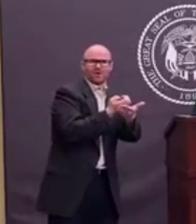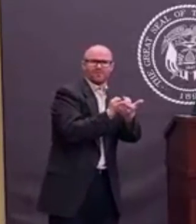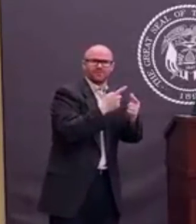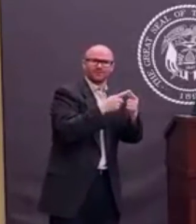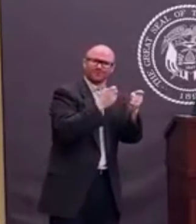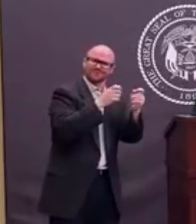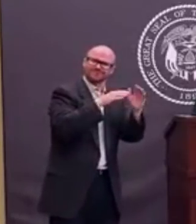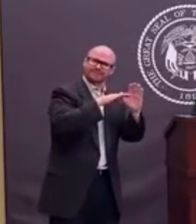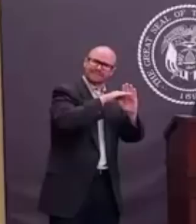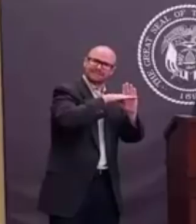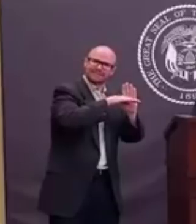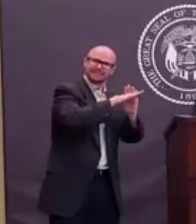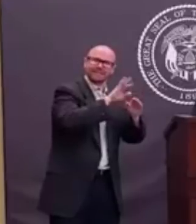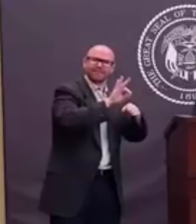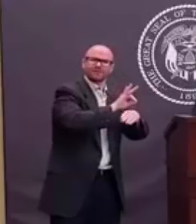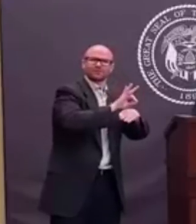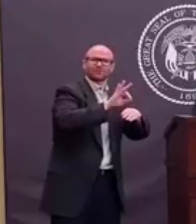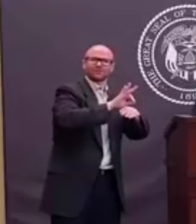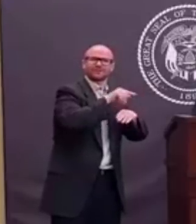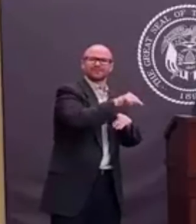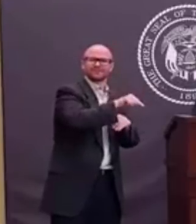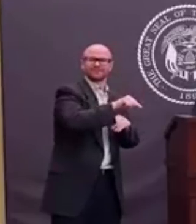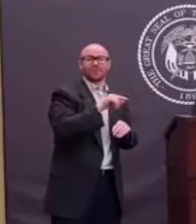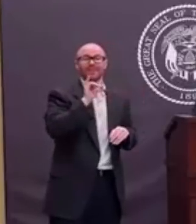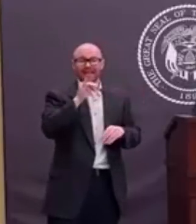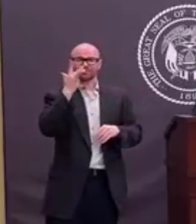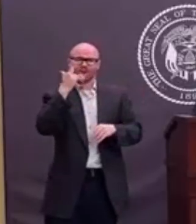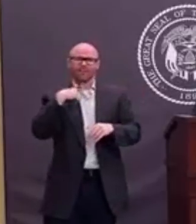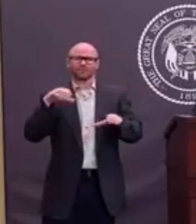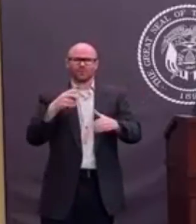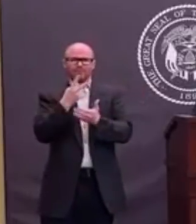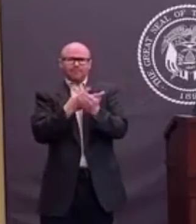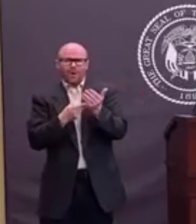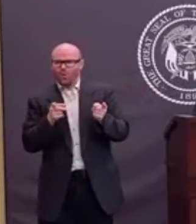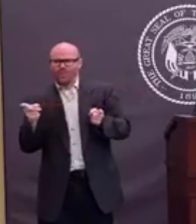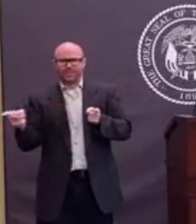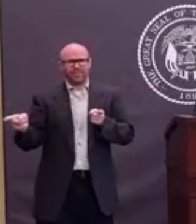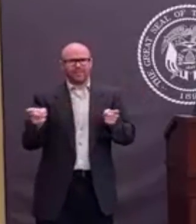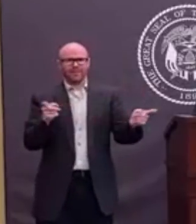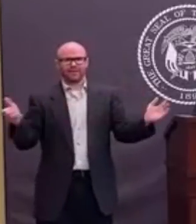So I think that's the that's the optimal place to be and that's what we're trying to do.